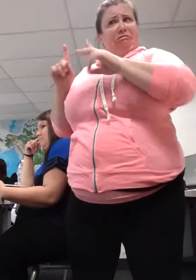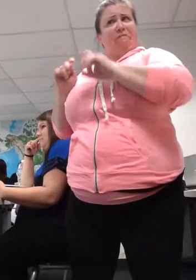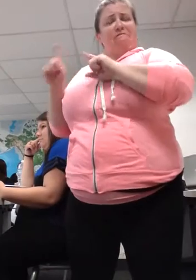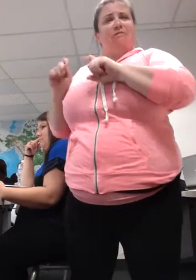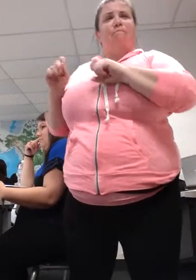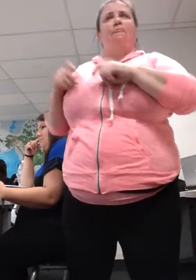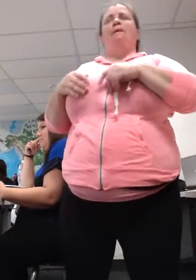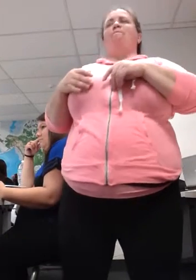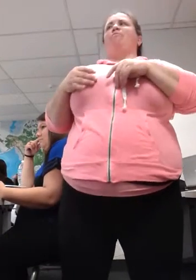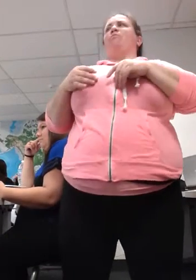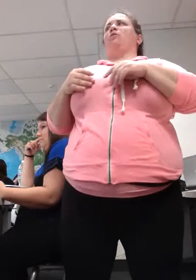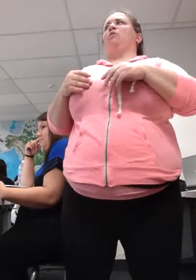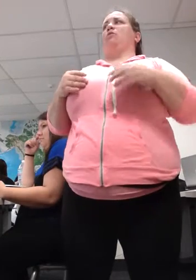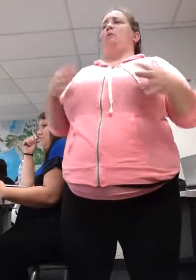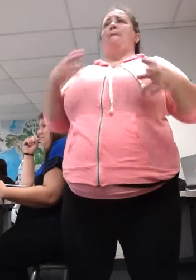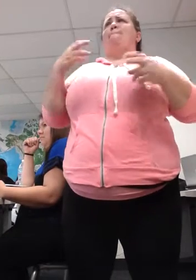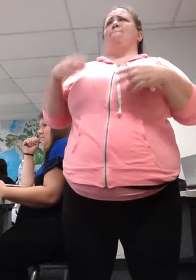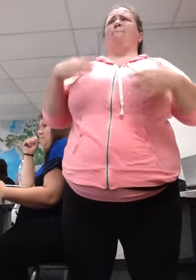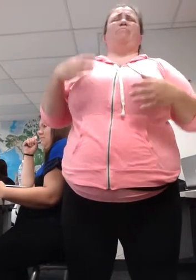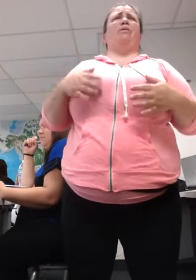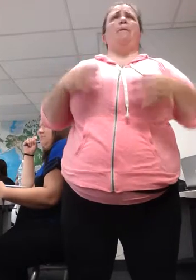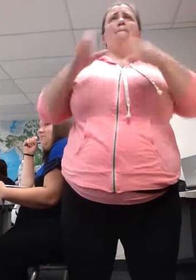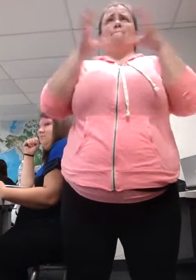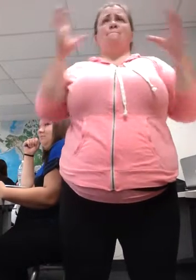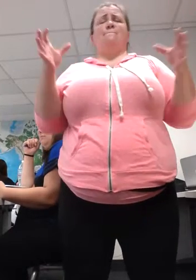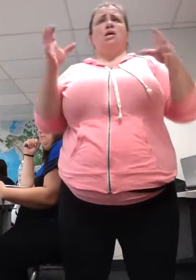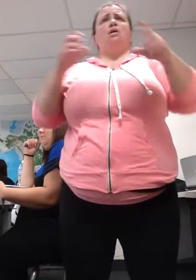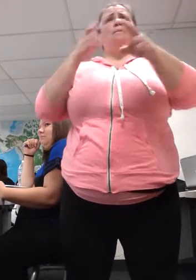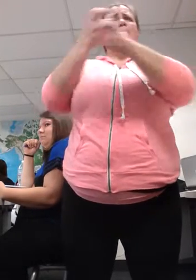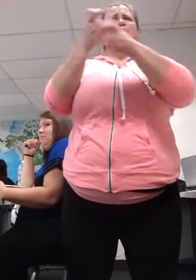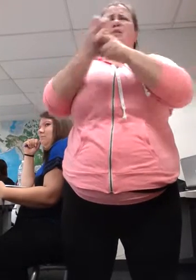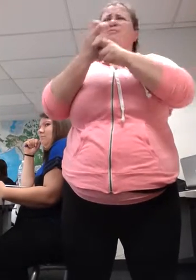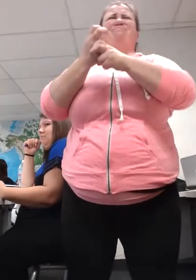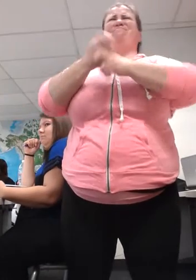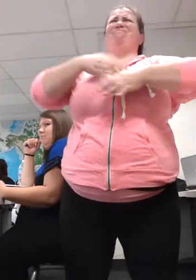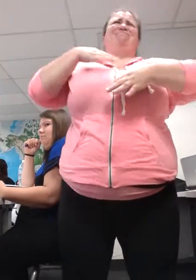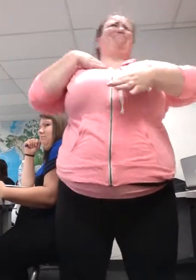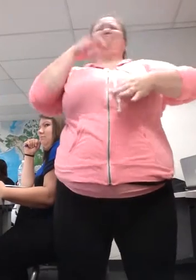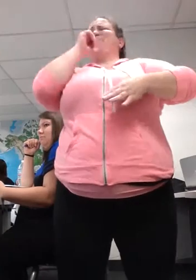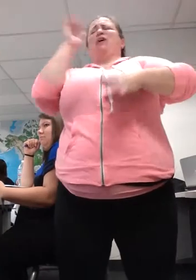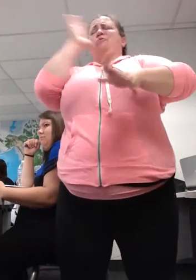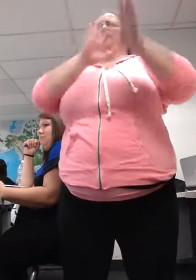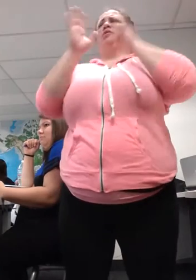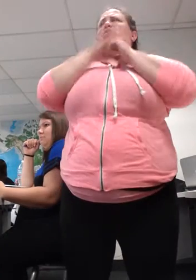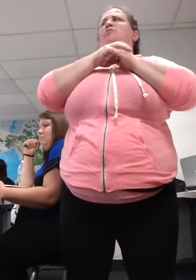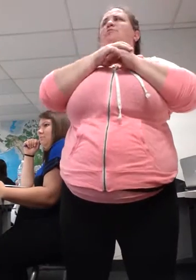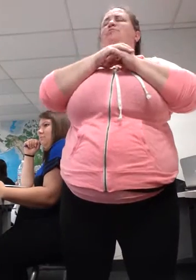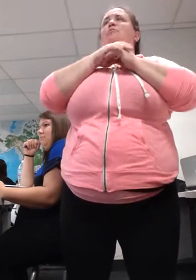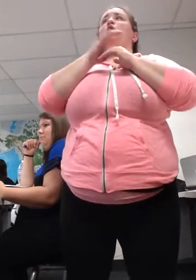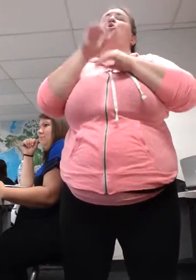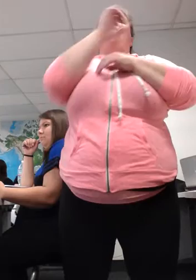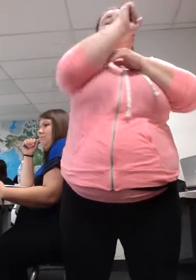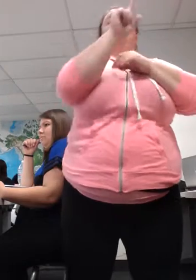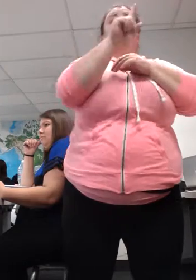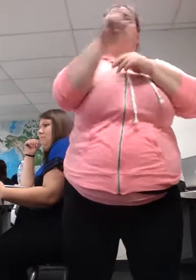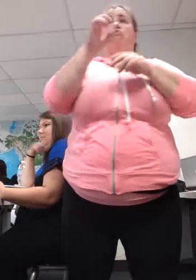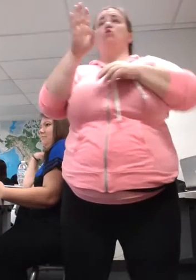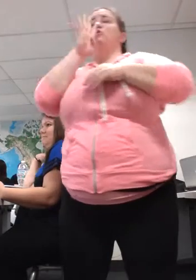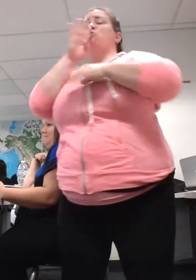issues with production, so I'm not worried about it. If you're going from ASL into spoken English, your volume has